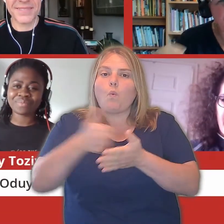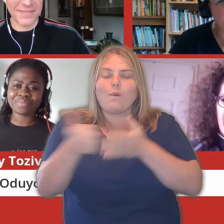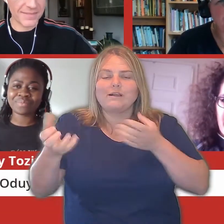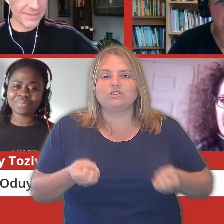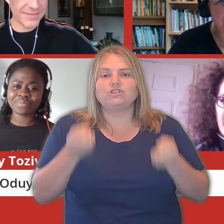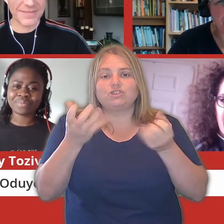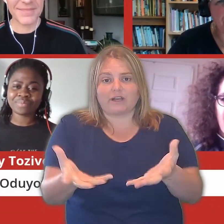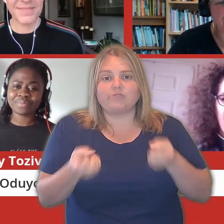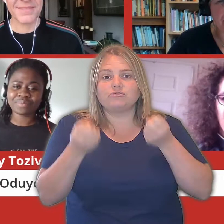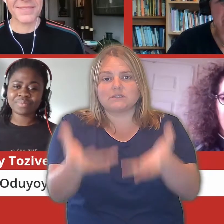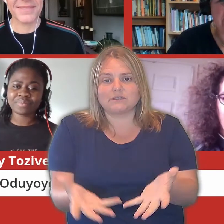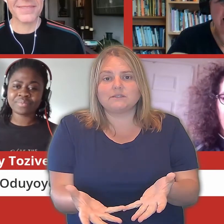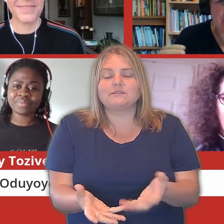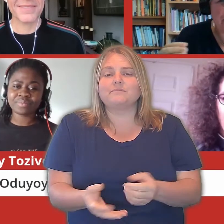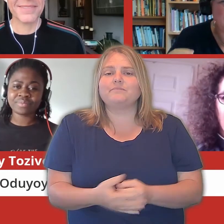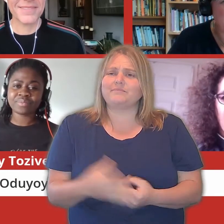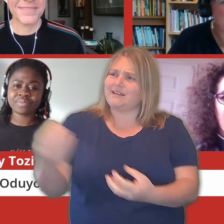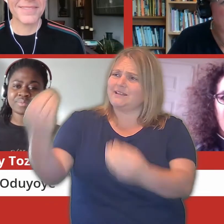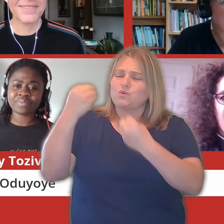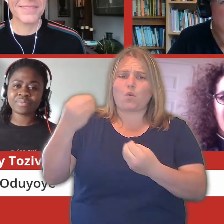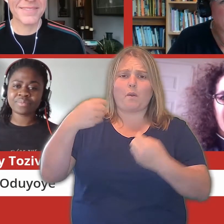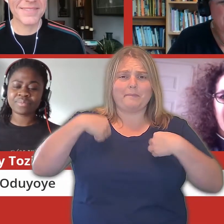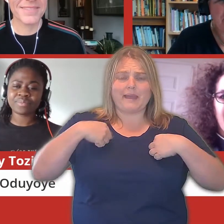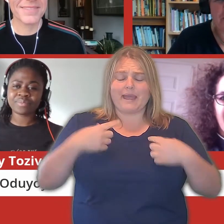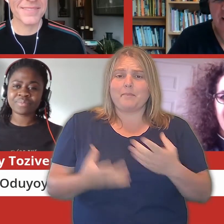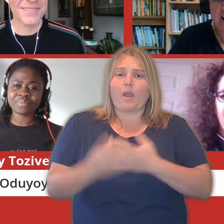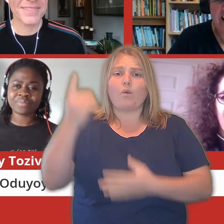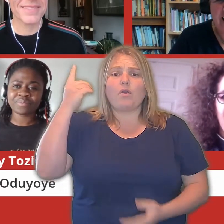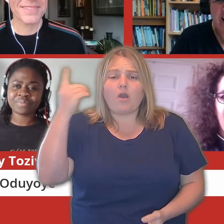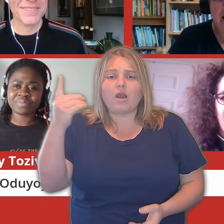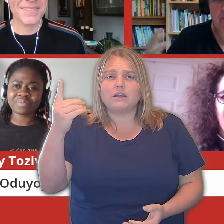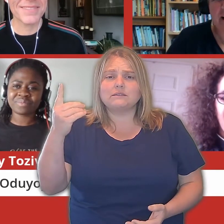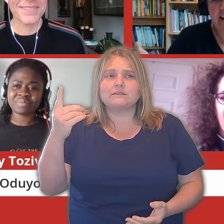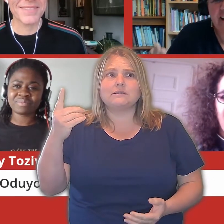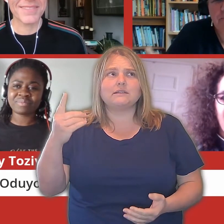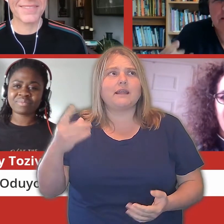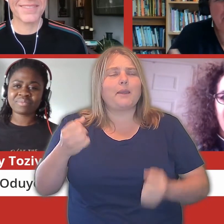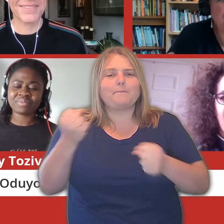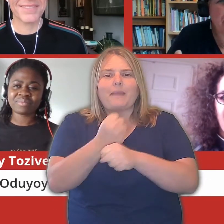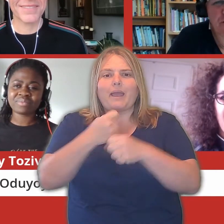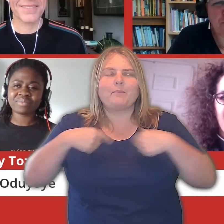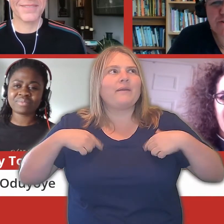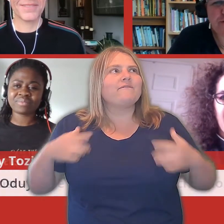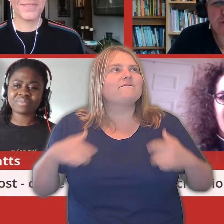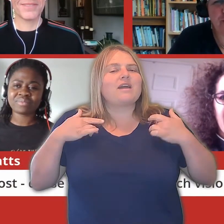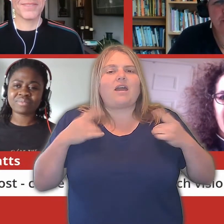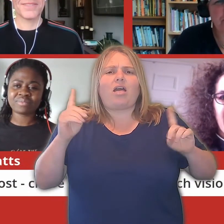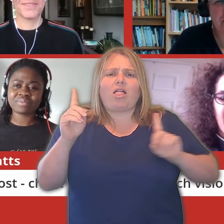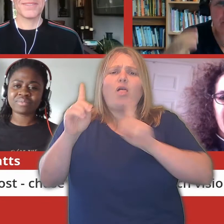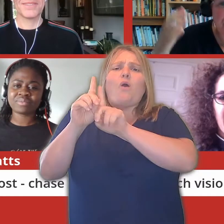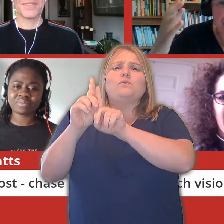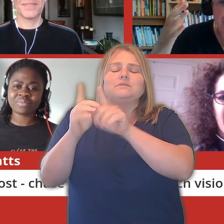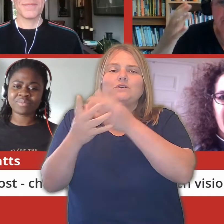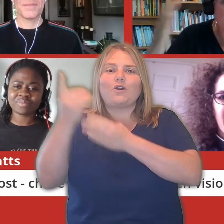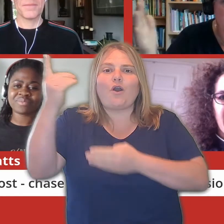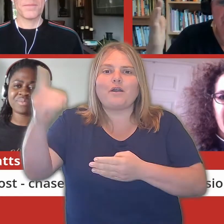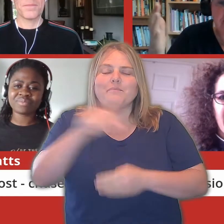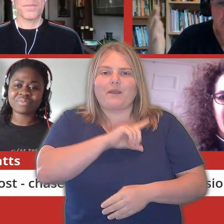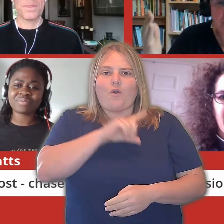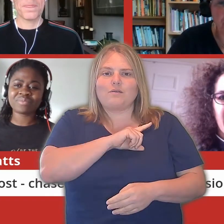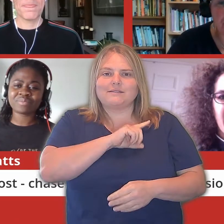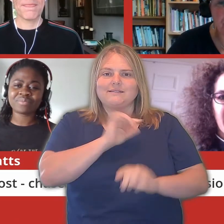really taught me about God. I used to think, you know, he made me feel closer to God because he just